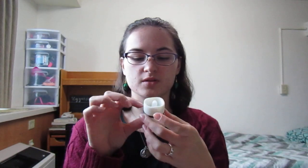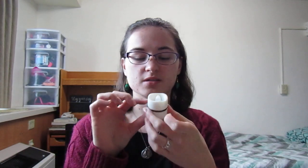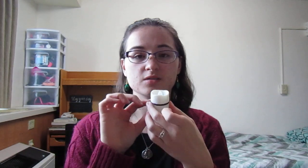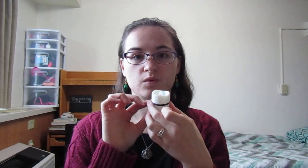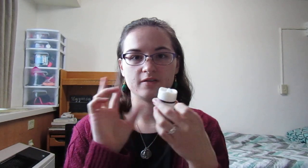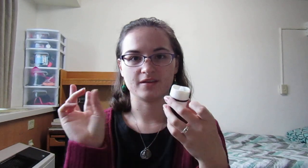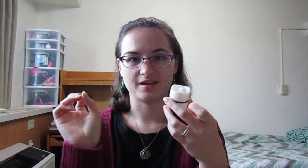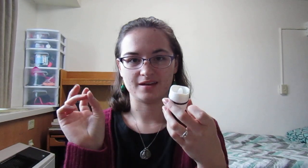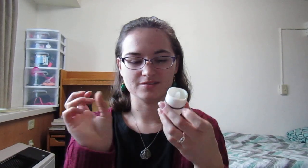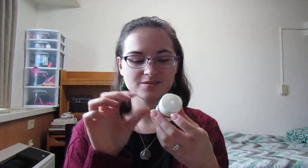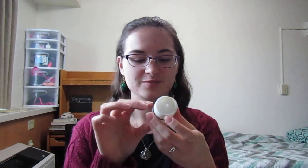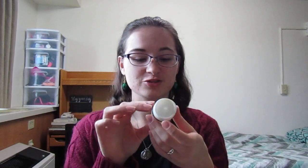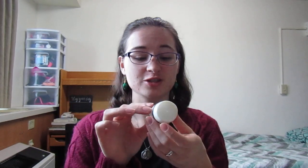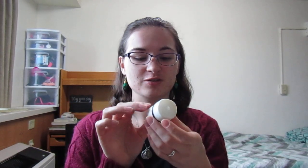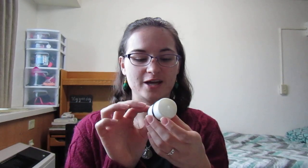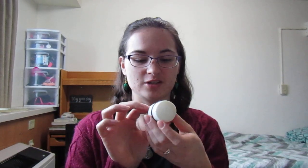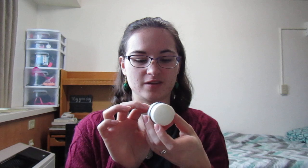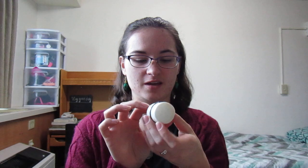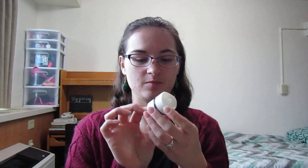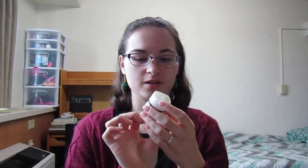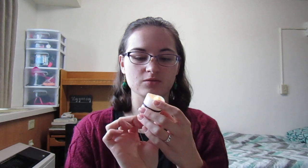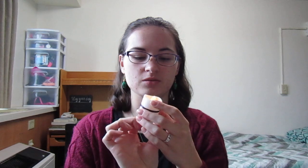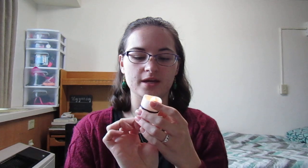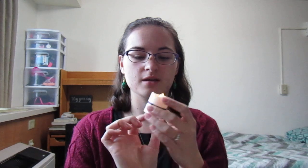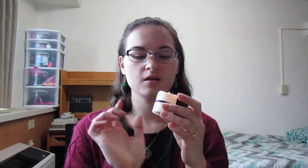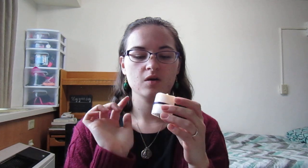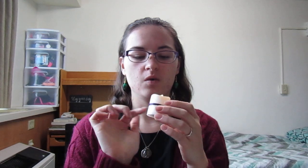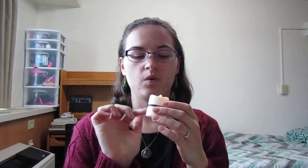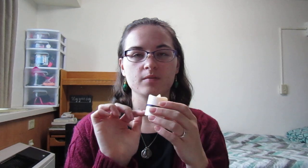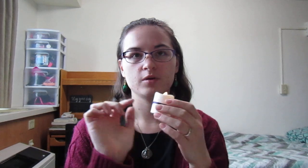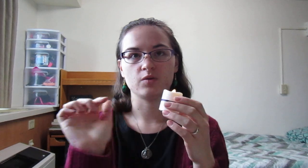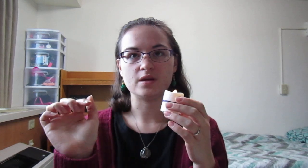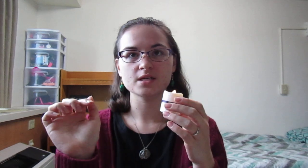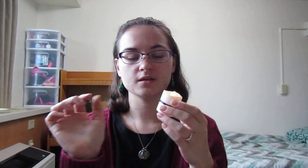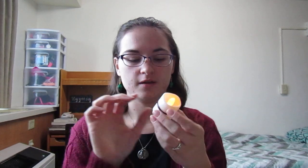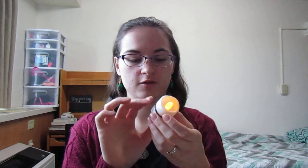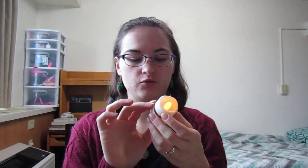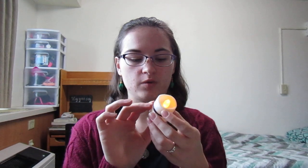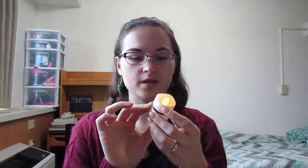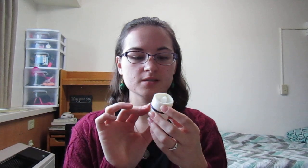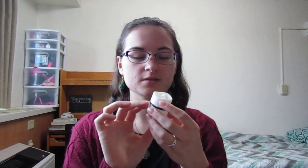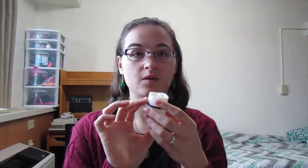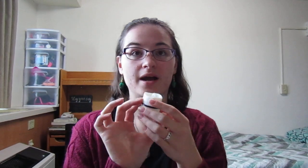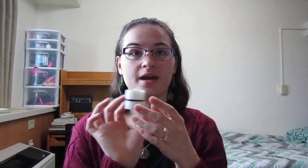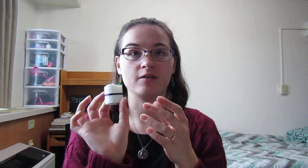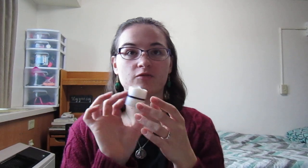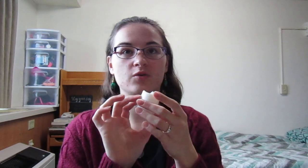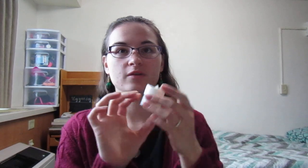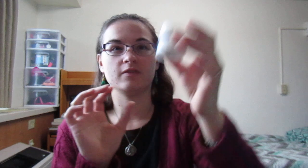this is one of the candles. Usually you'd actually have a candle, but you light one per week, and they're four weeks. So I have four of